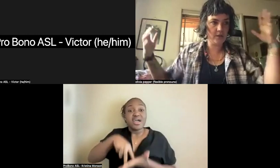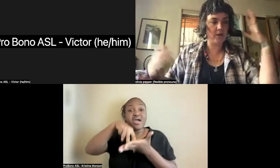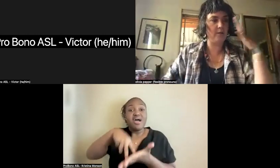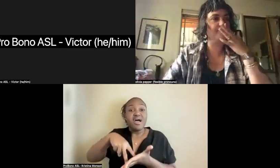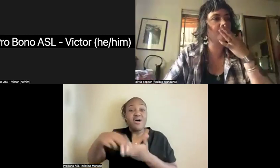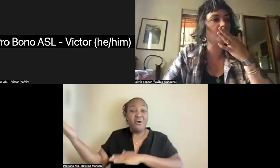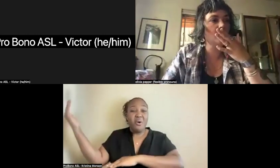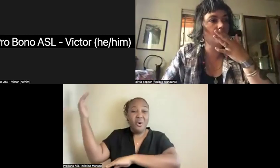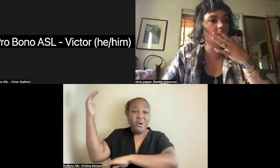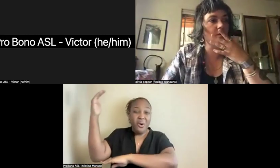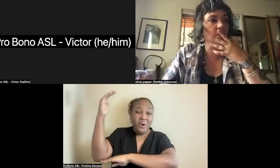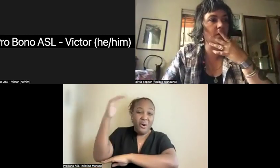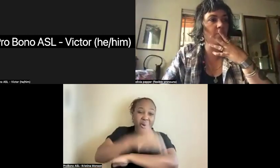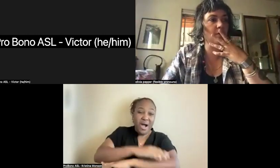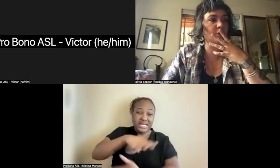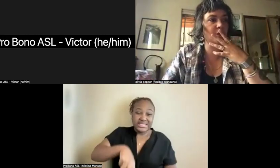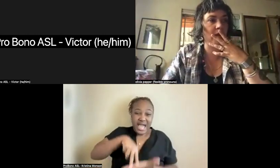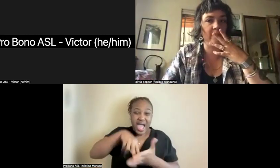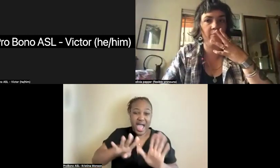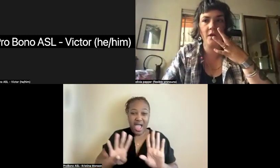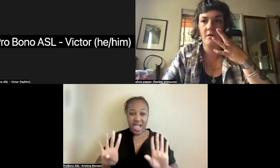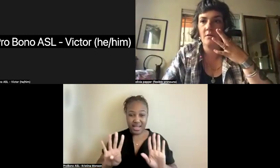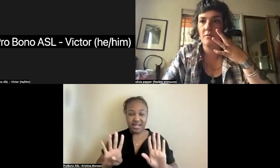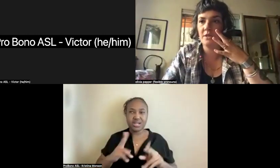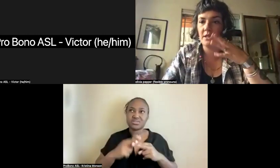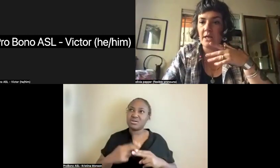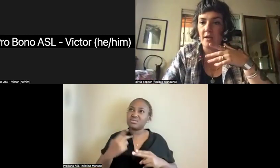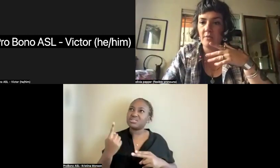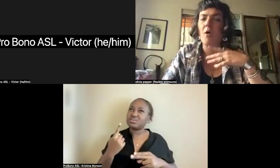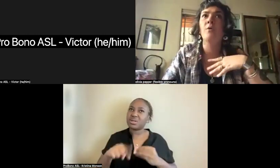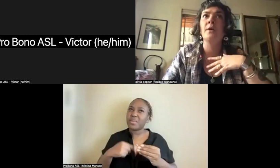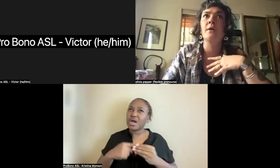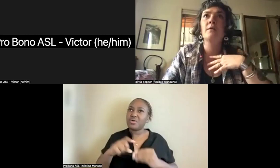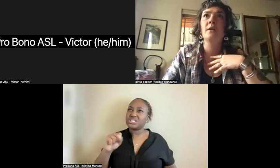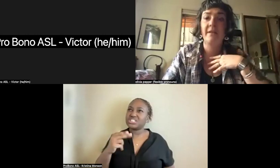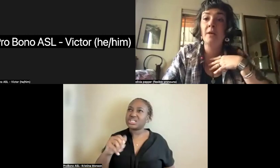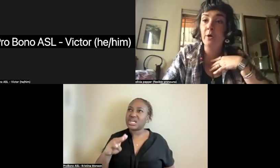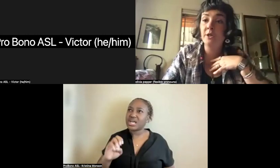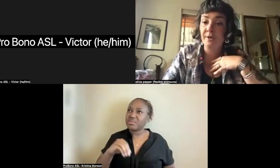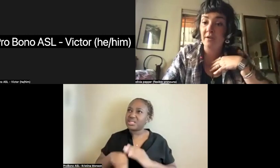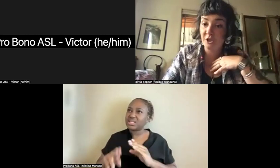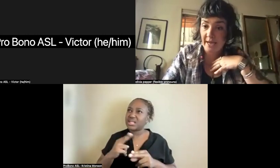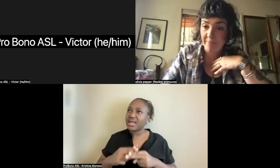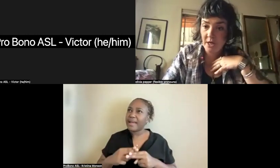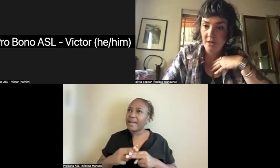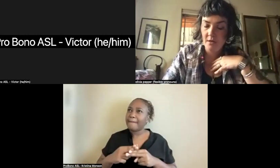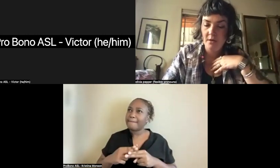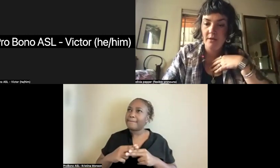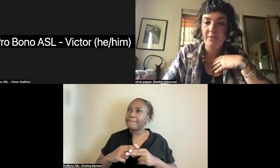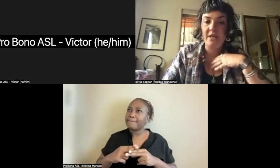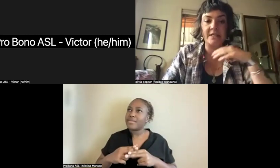something about shame was in the name. Oh, the living poetry of shame.